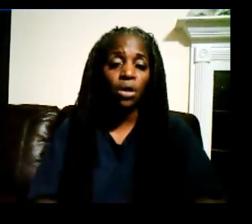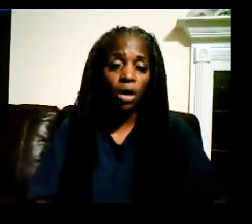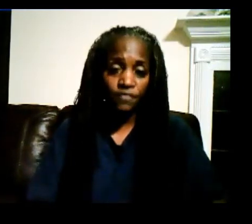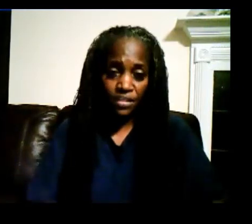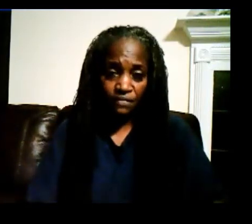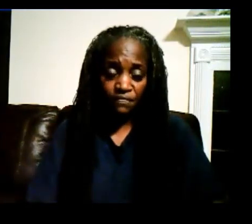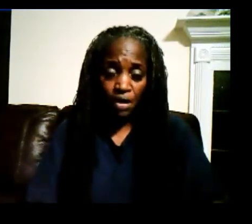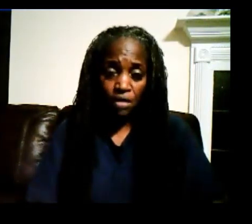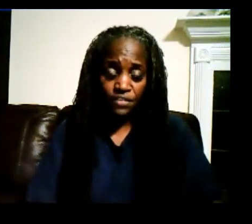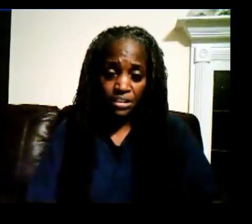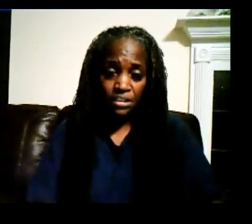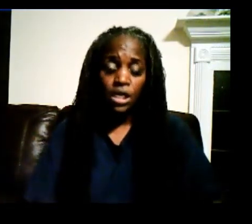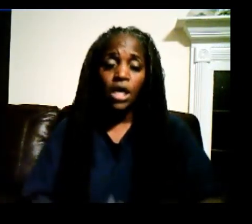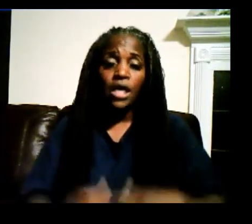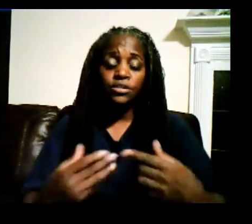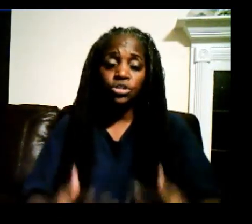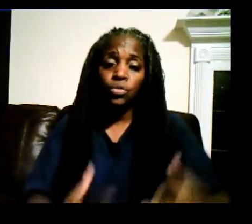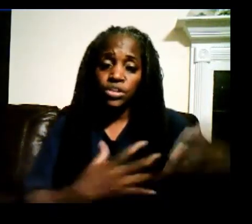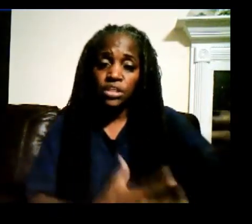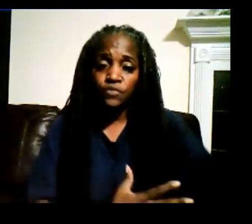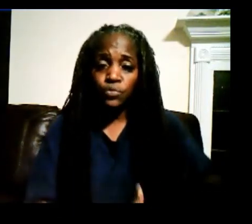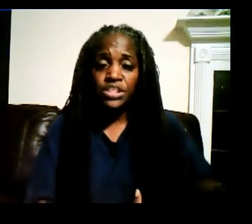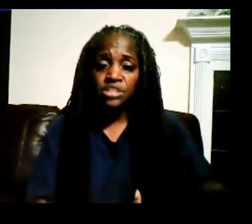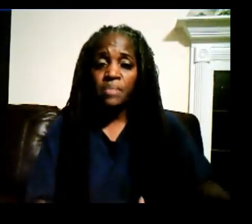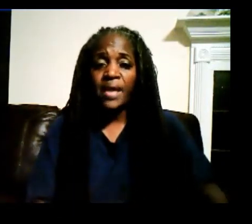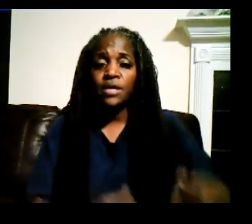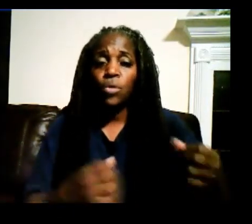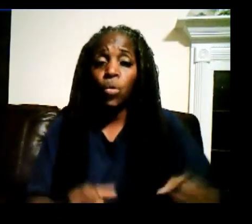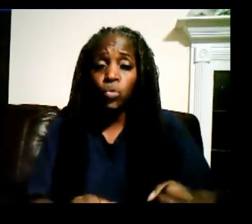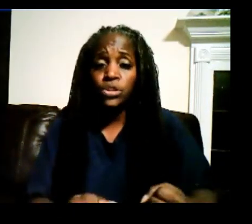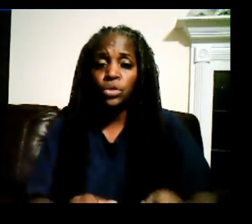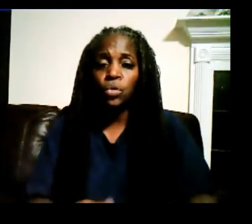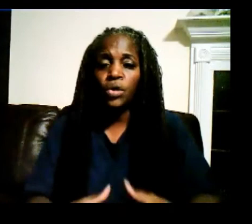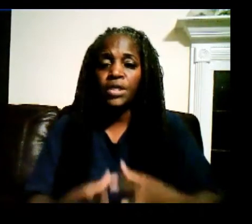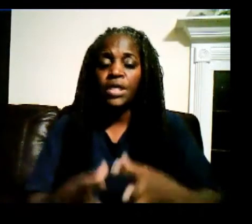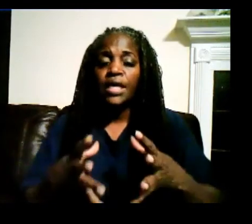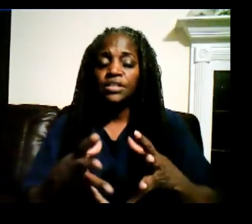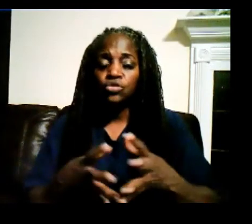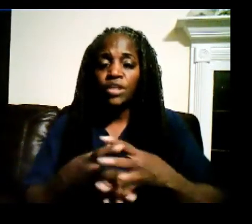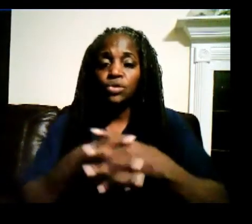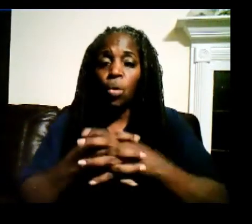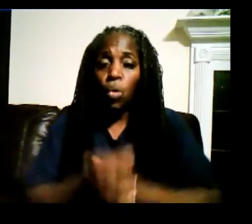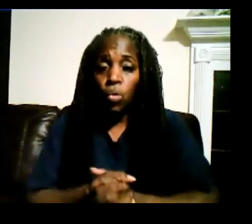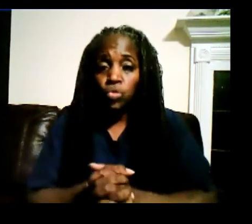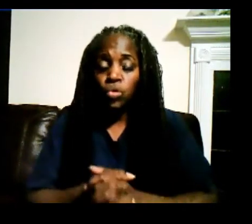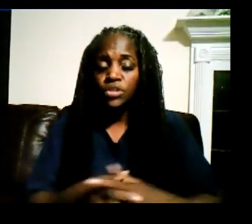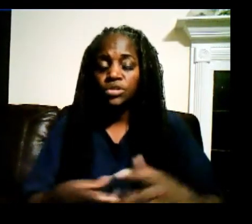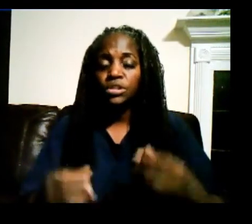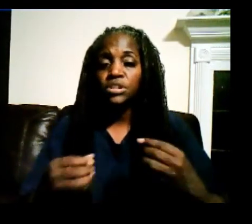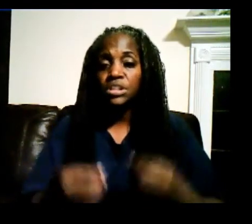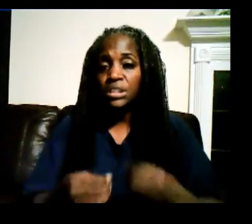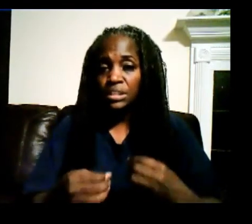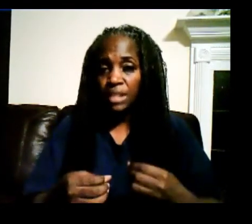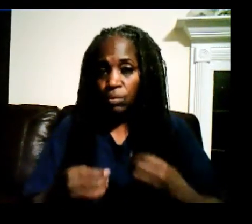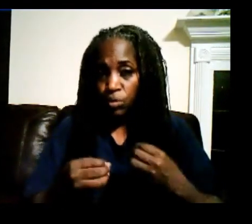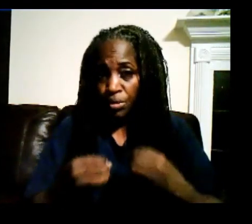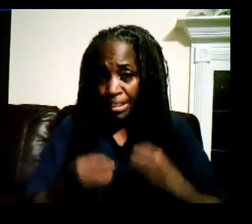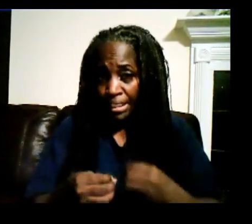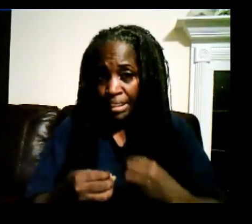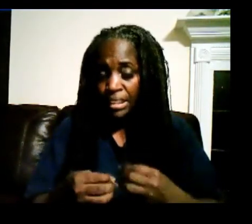are often involved in. And so instead of reaching back and holding on and trying to hold on to the season that we're in,